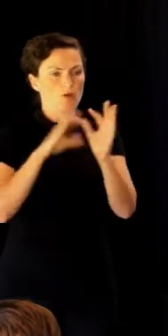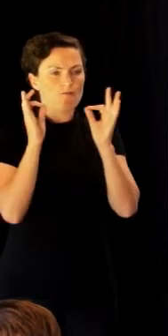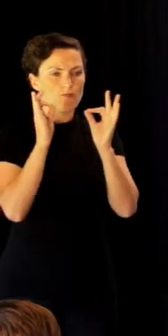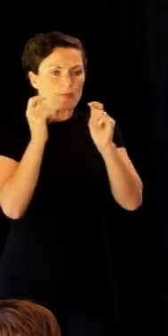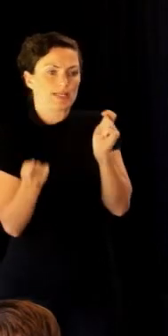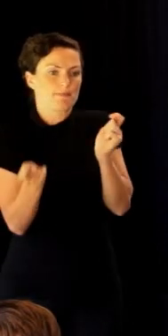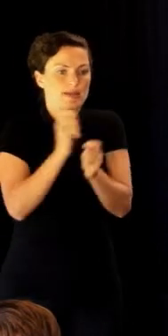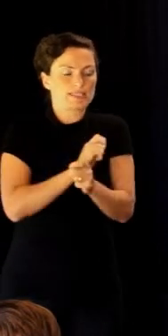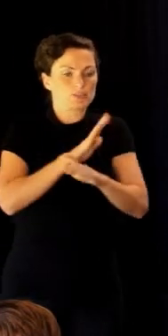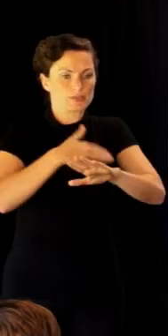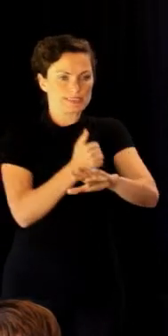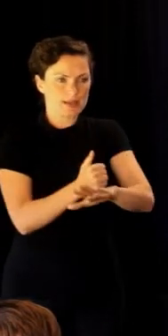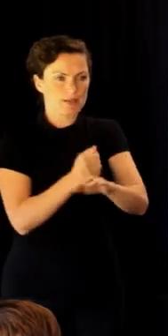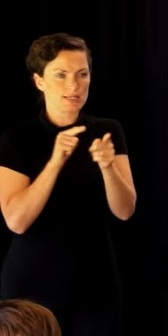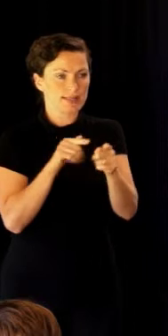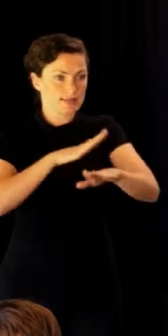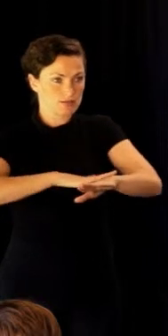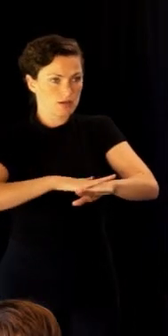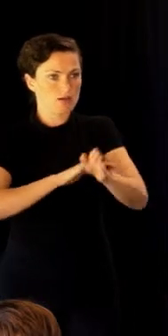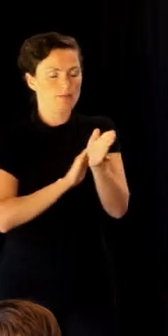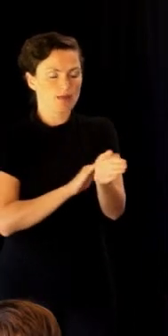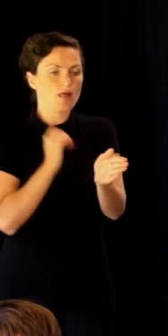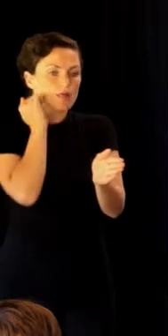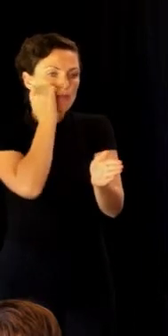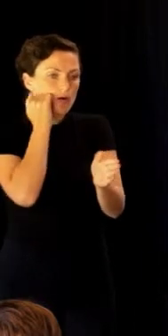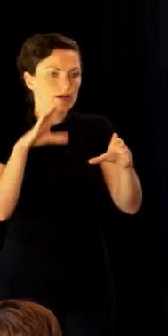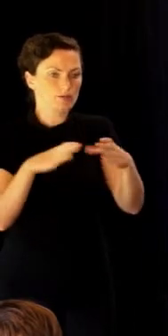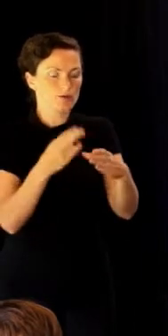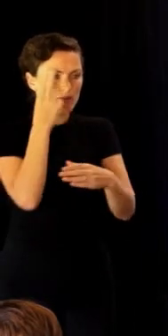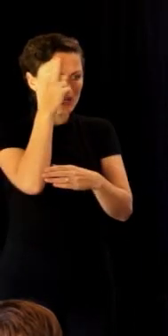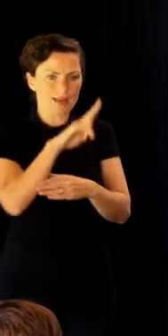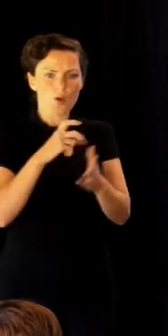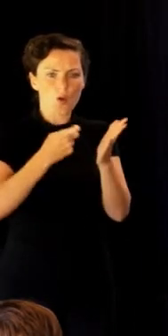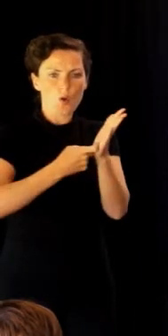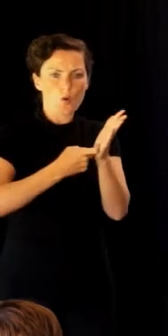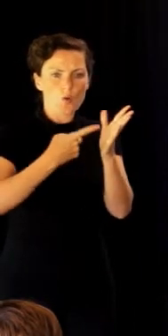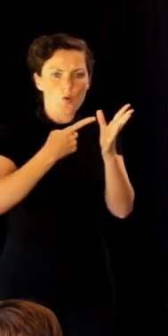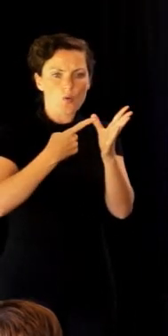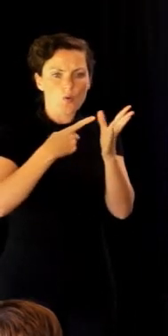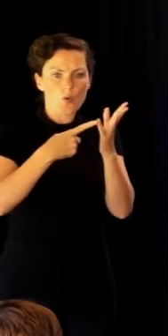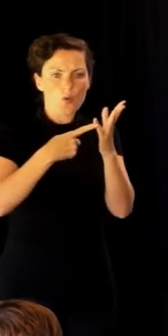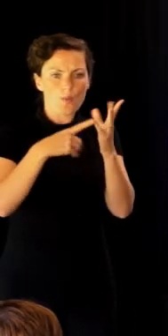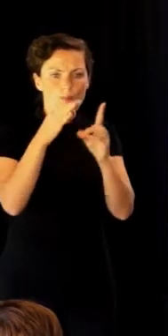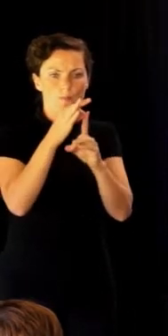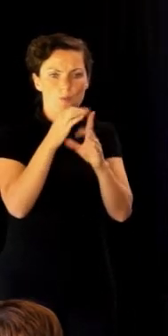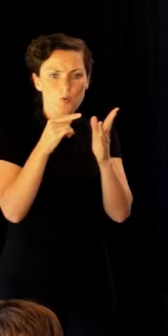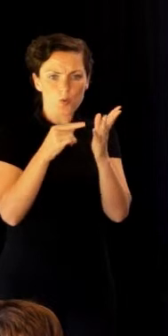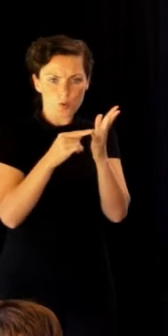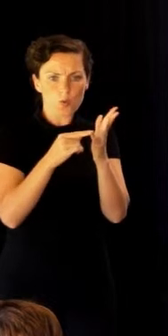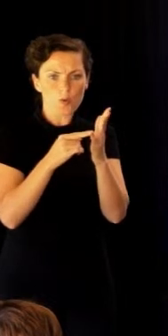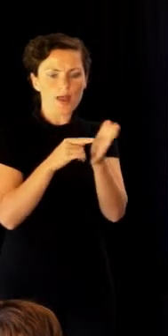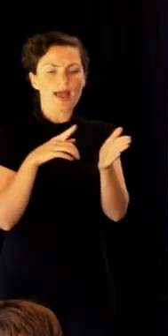to establish, at that time the Māori group was called the Wupu, and a Māori representative on